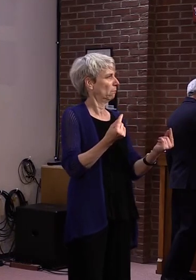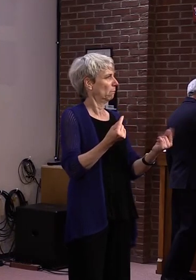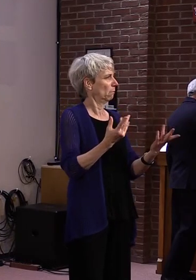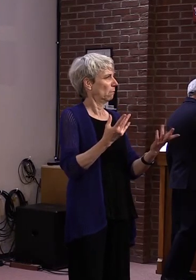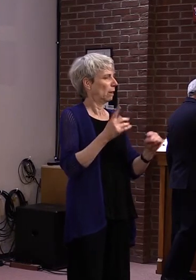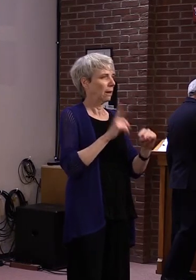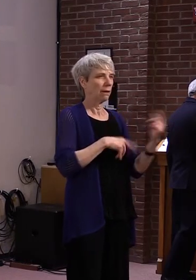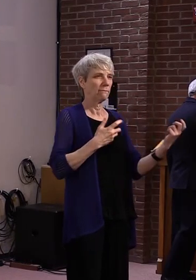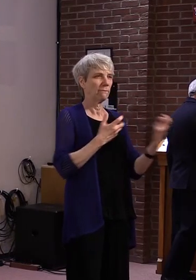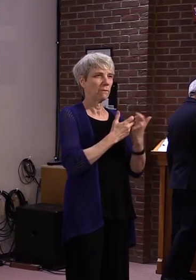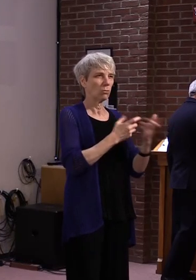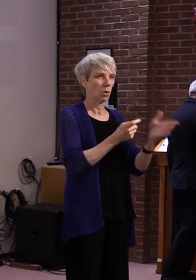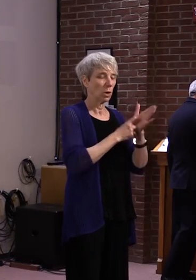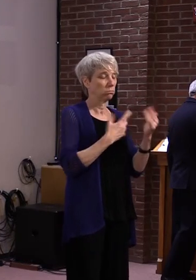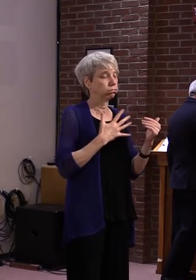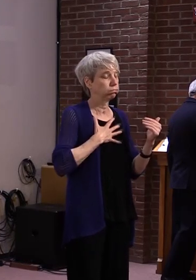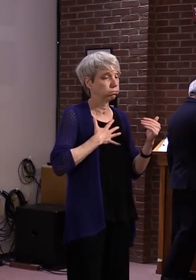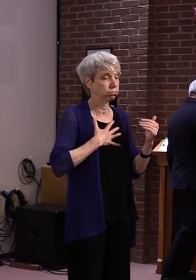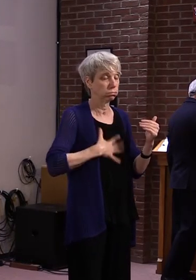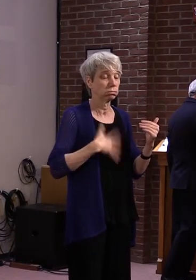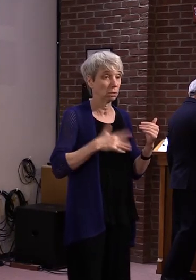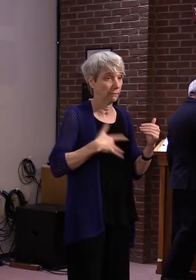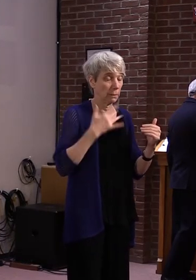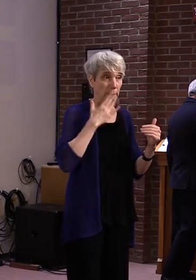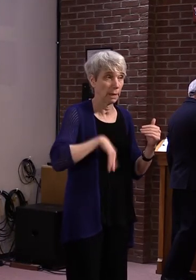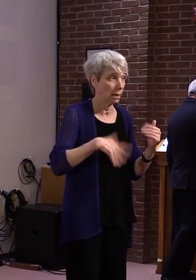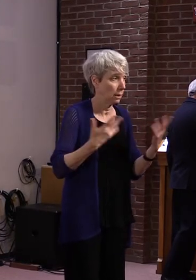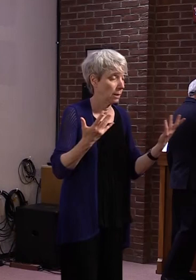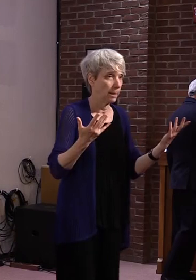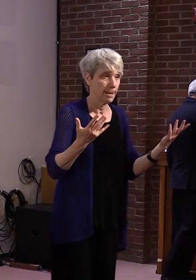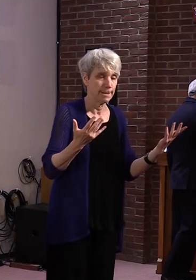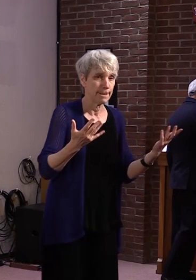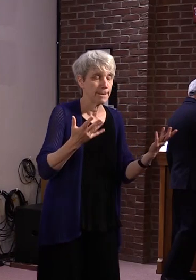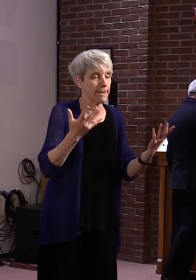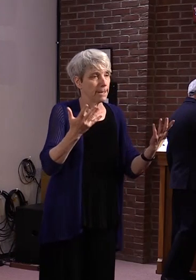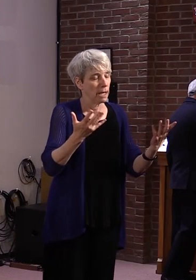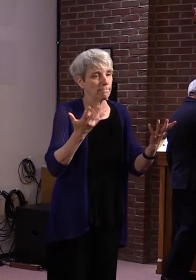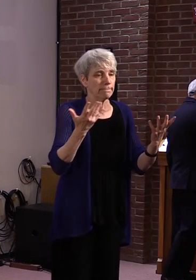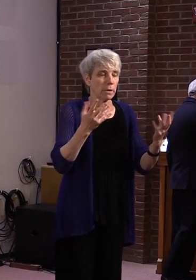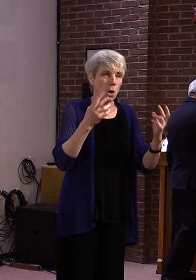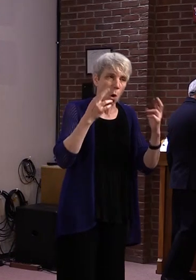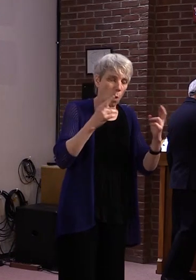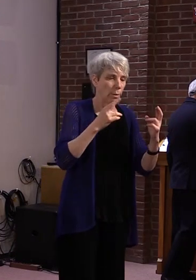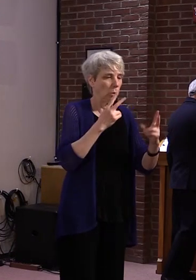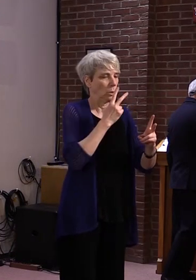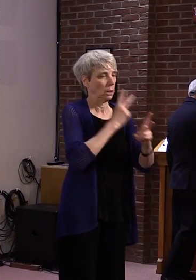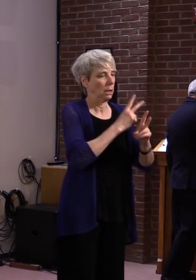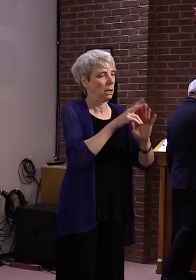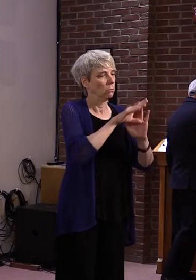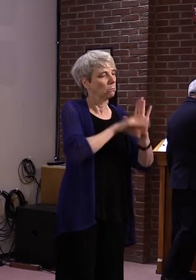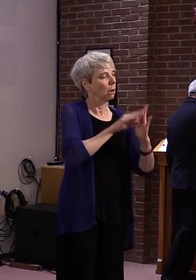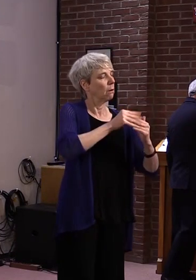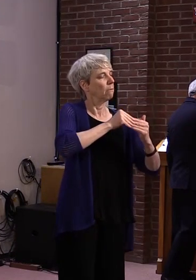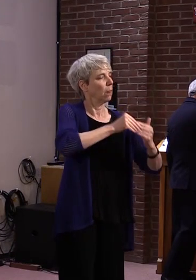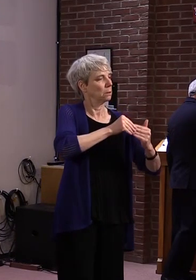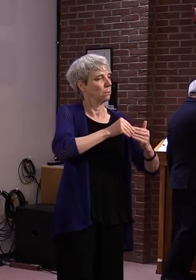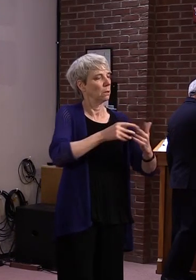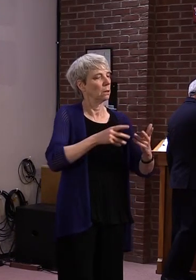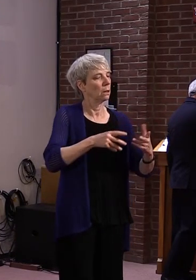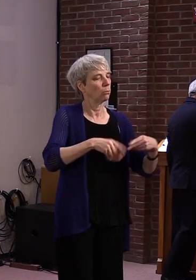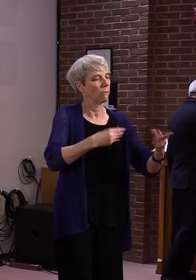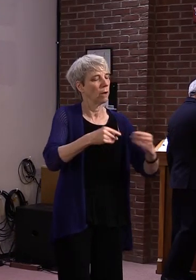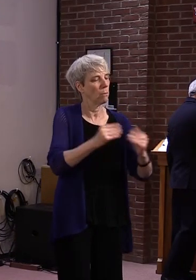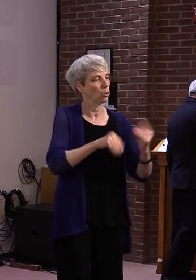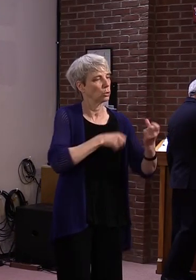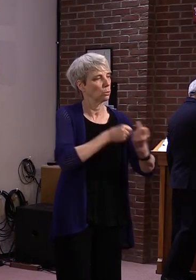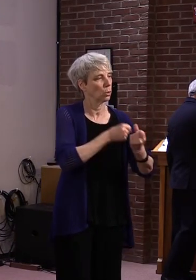to to continue without some support. So just wanted to see some as much flexibility as possible in doing that. But we have